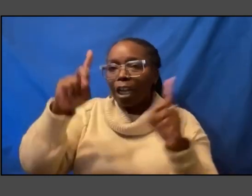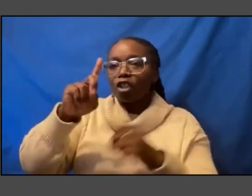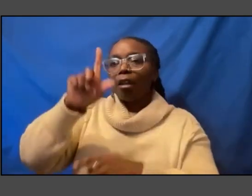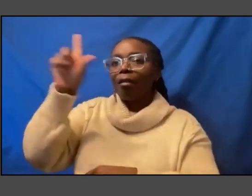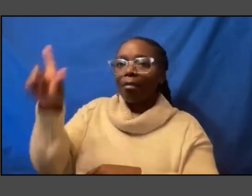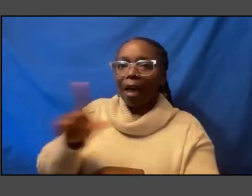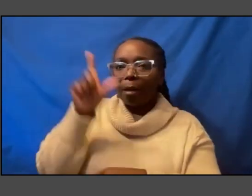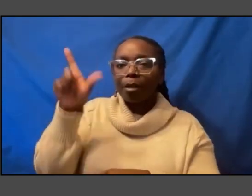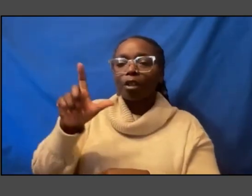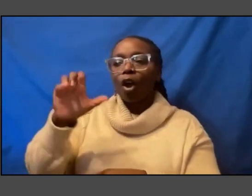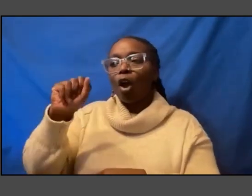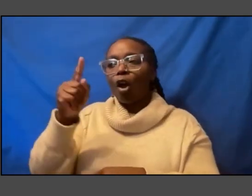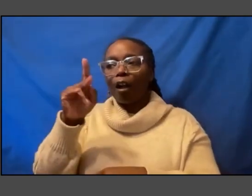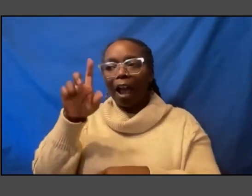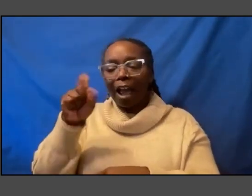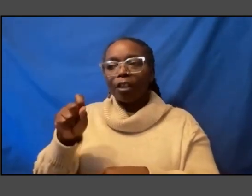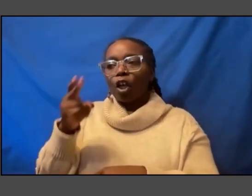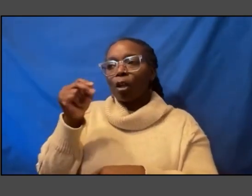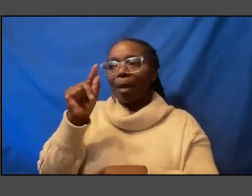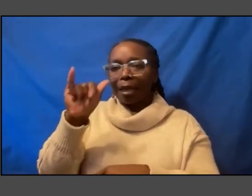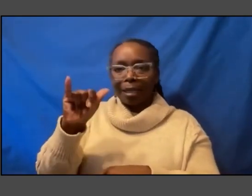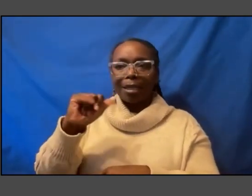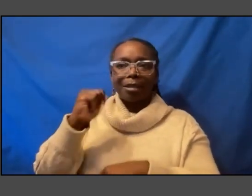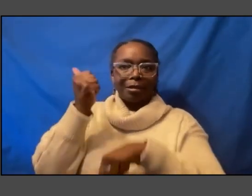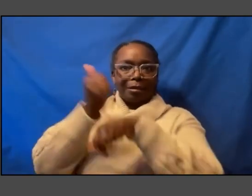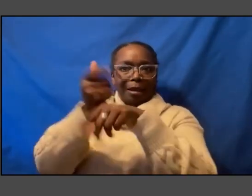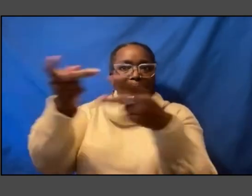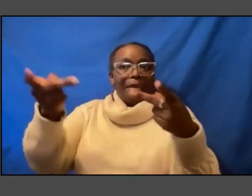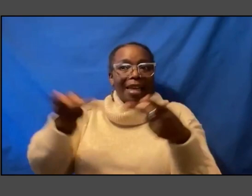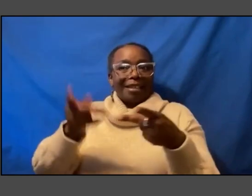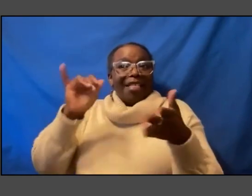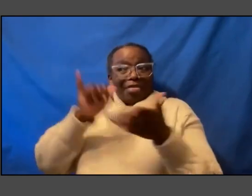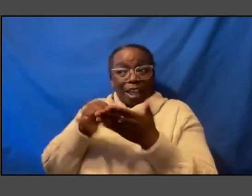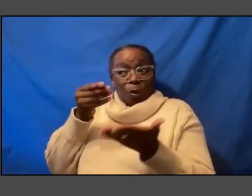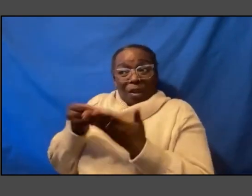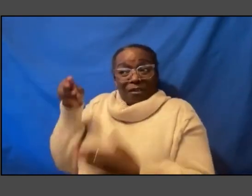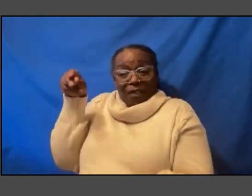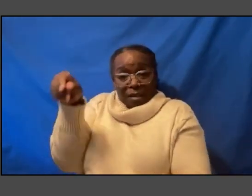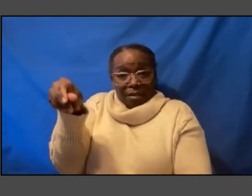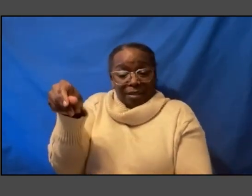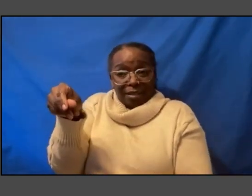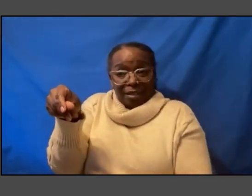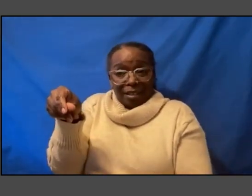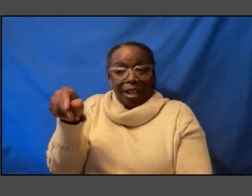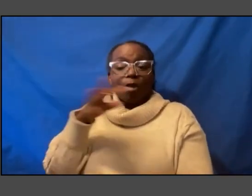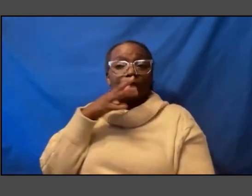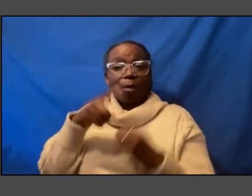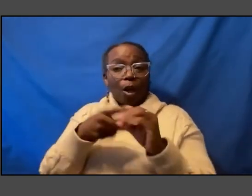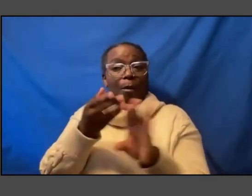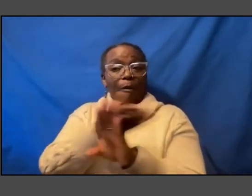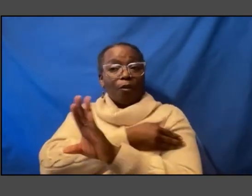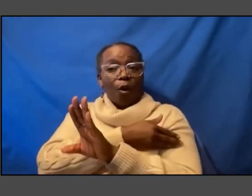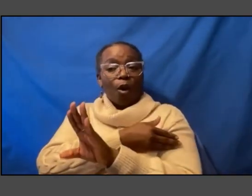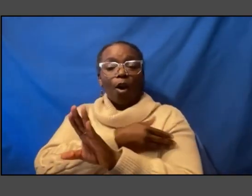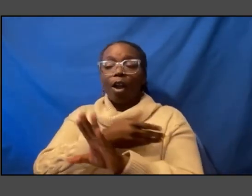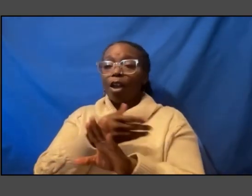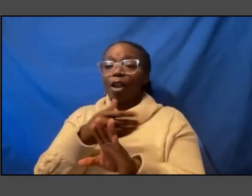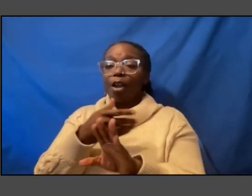humanities in place that is what we fund as we spoke about earlier you know we you know our responsibility is to